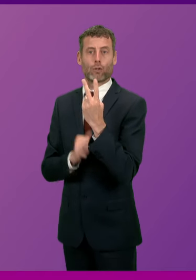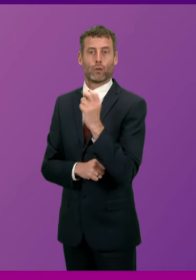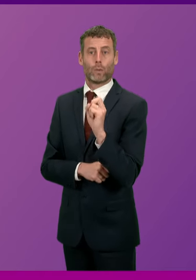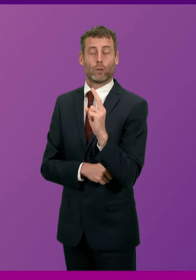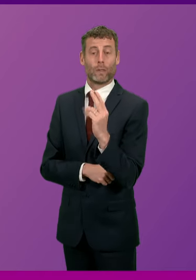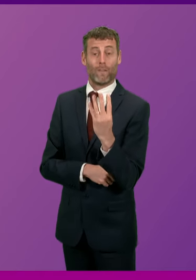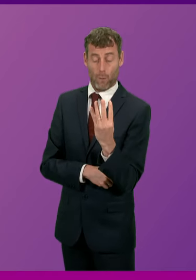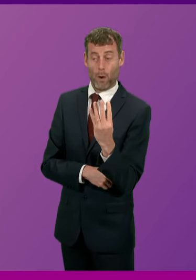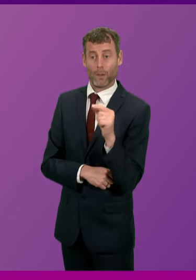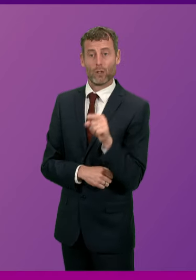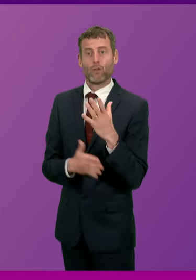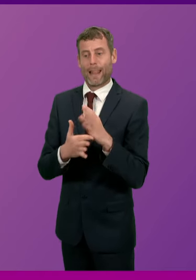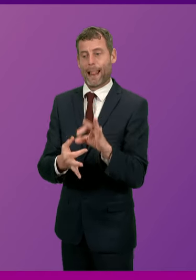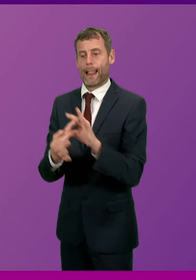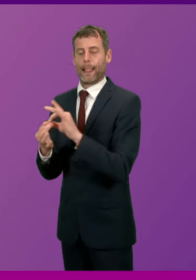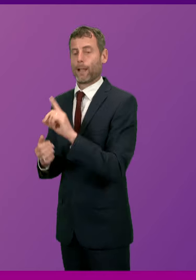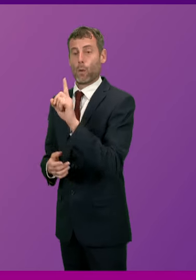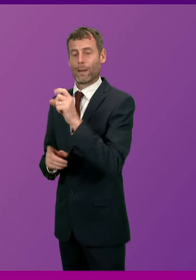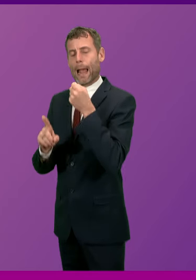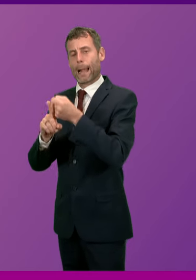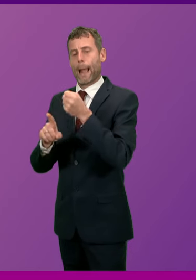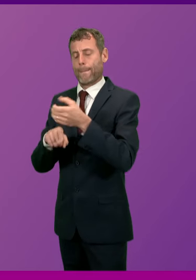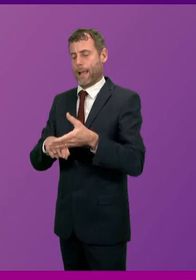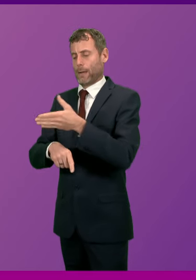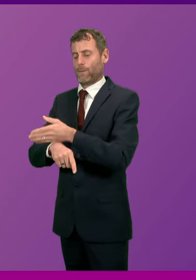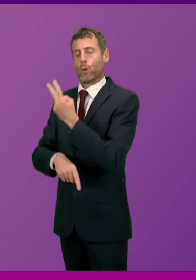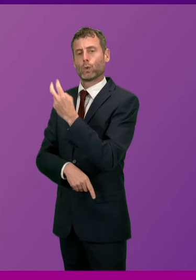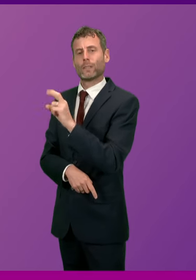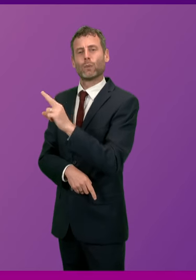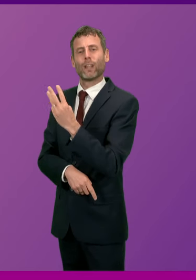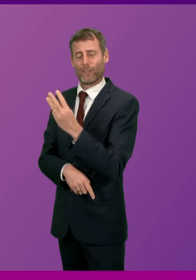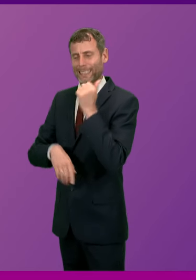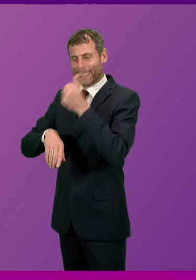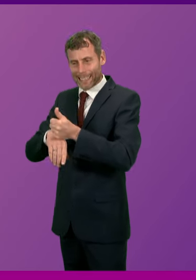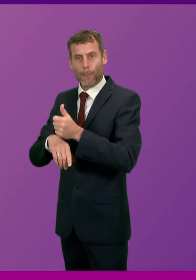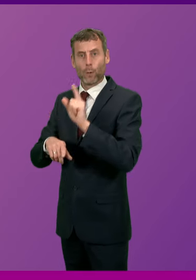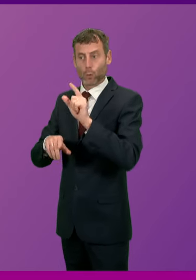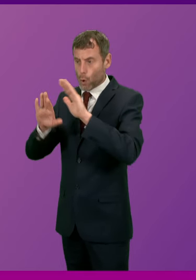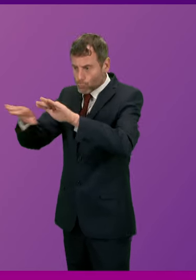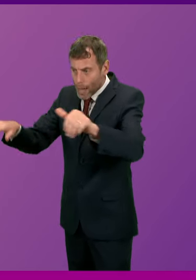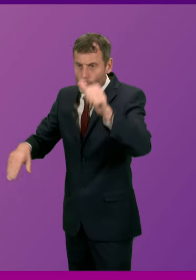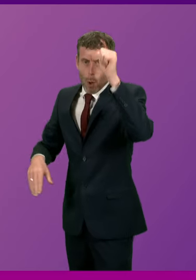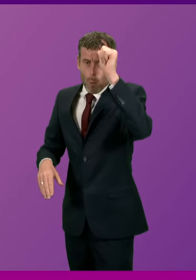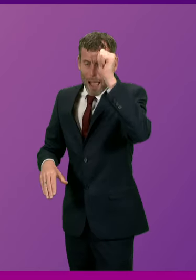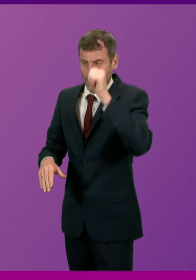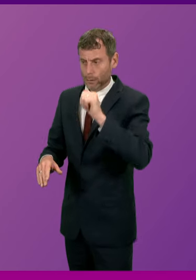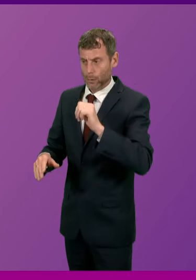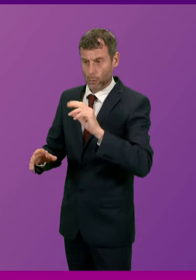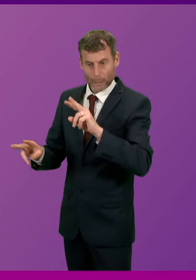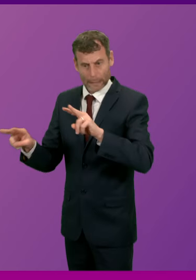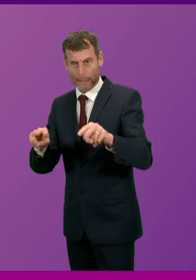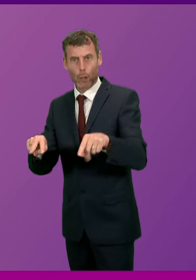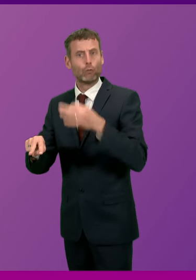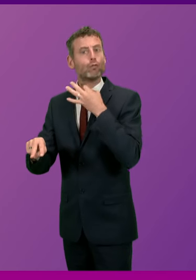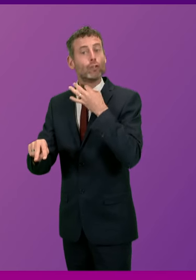2023 to spread awareness and to reduce risk. We're working with third sector delivery partners and with directors of public health